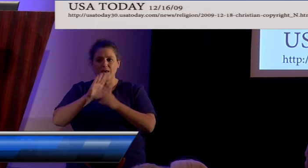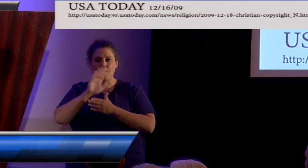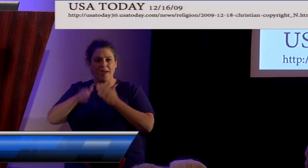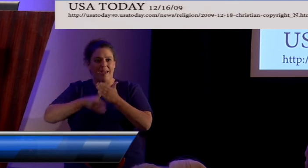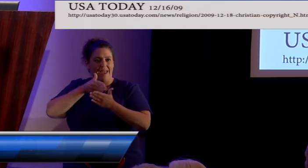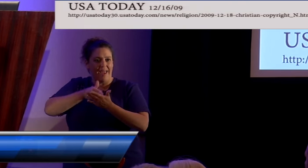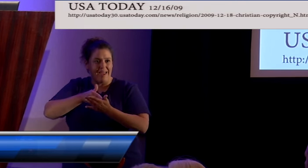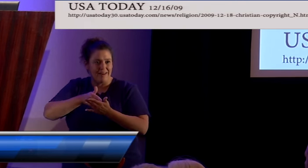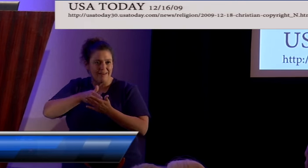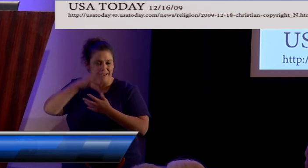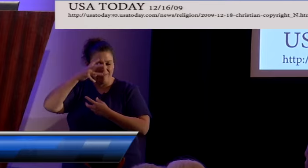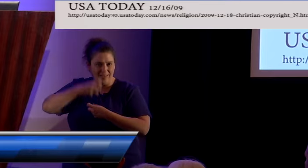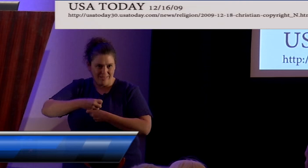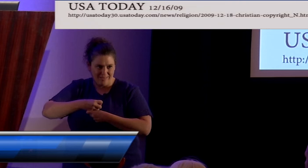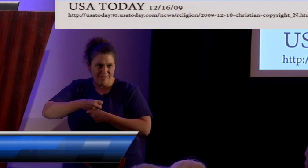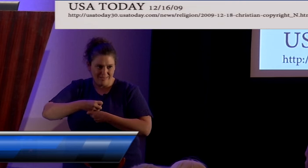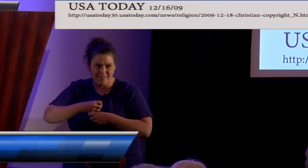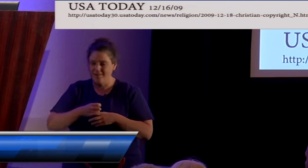-faith.